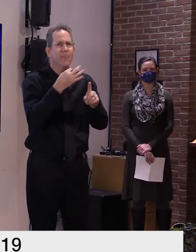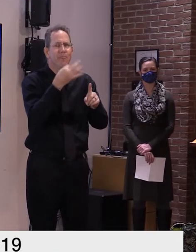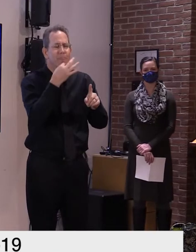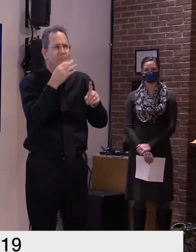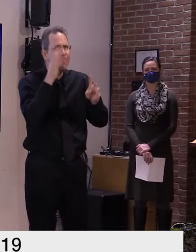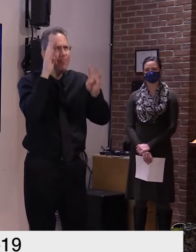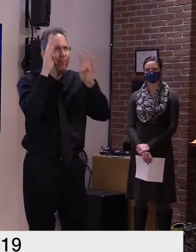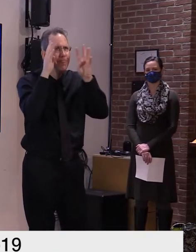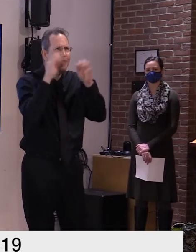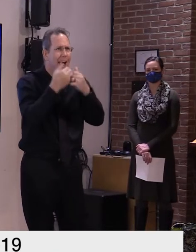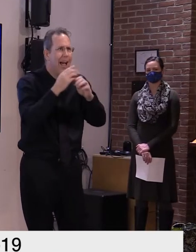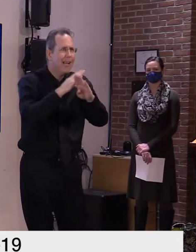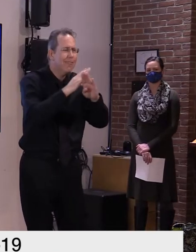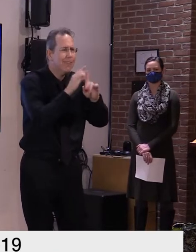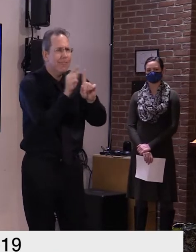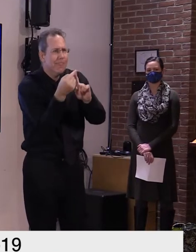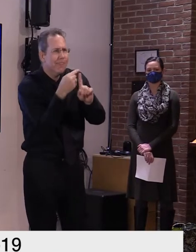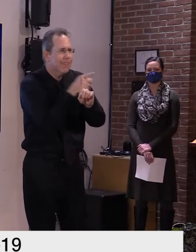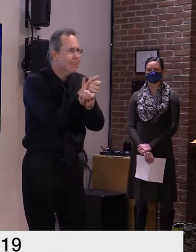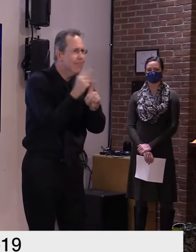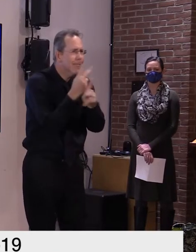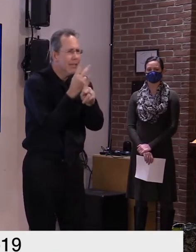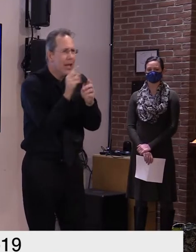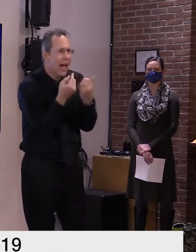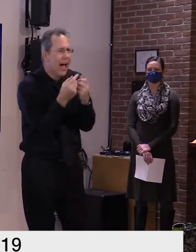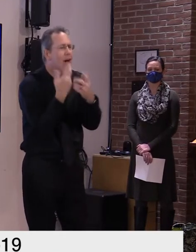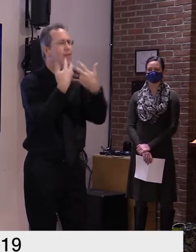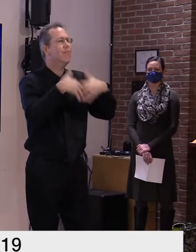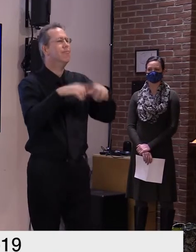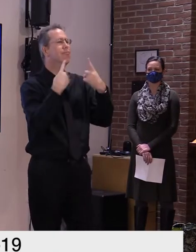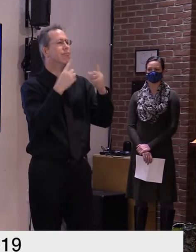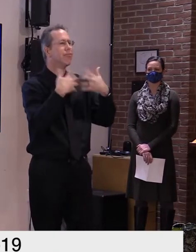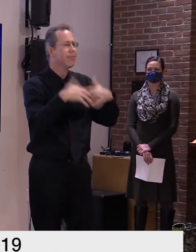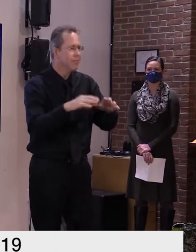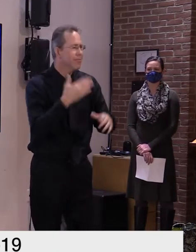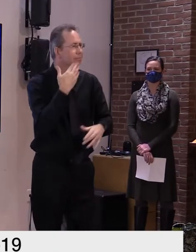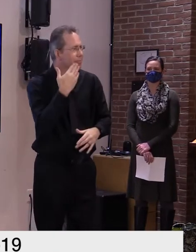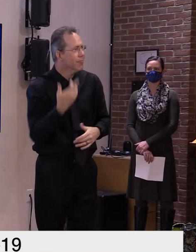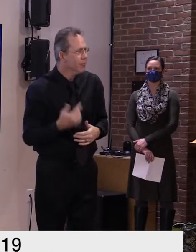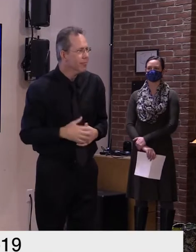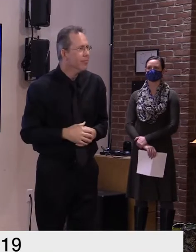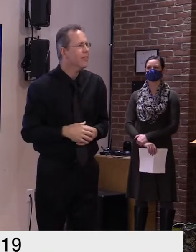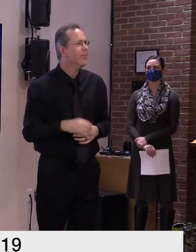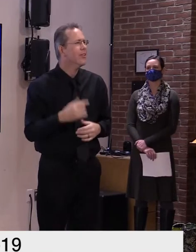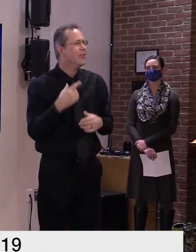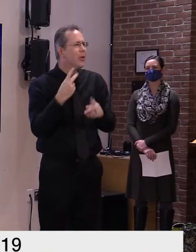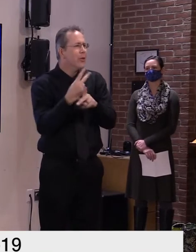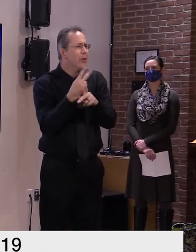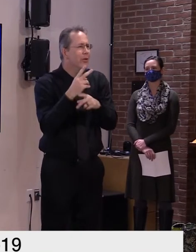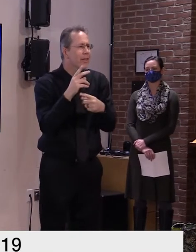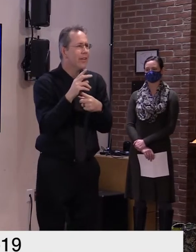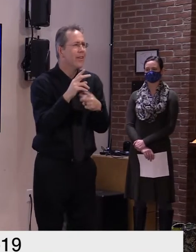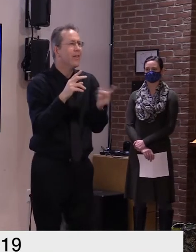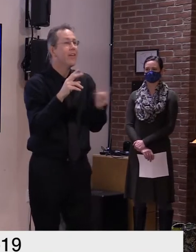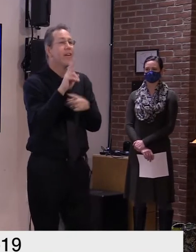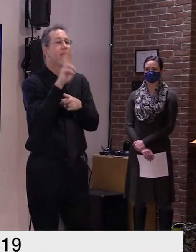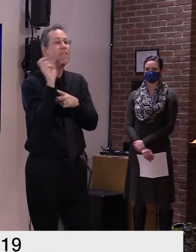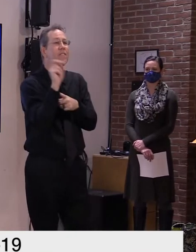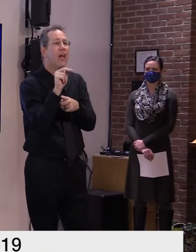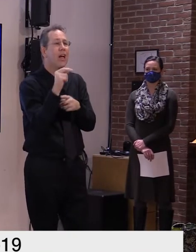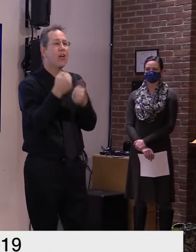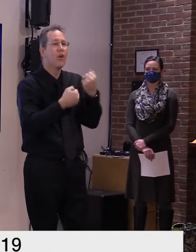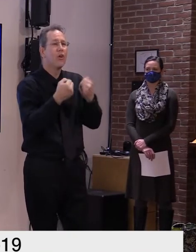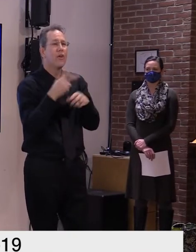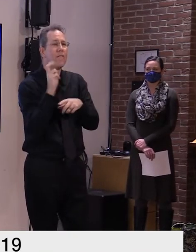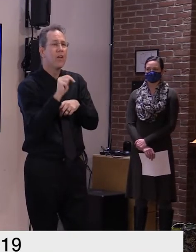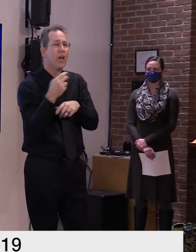received federal approval to purchase a used van with the funds so that they would have sufficient flexibility to transport students to and from the center